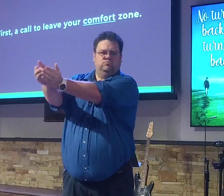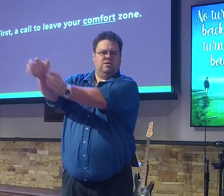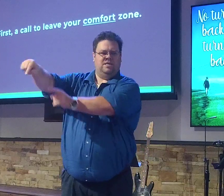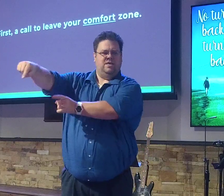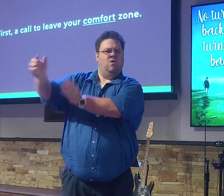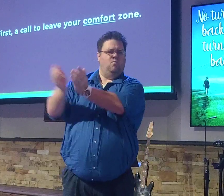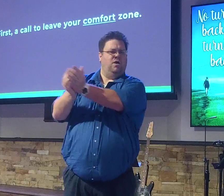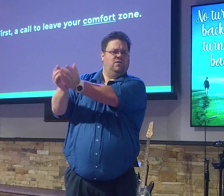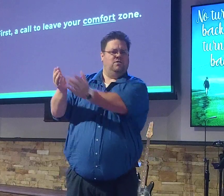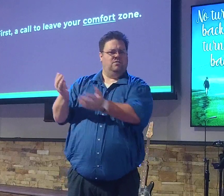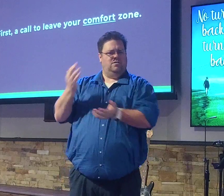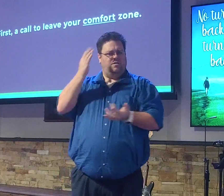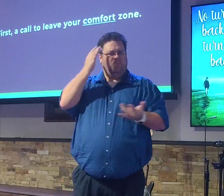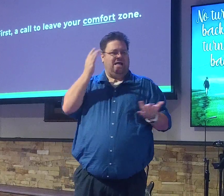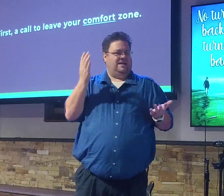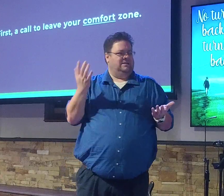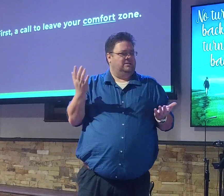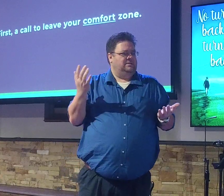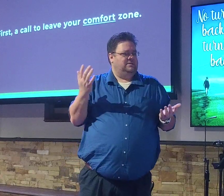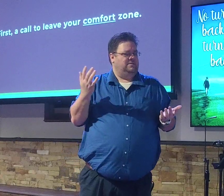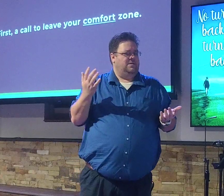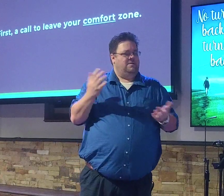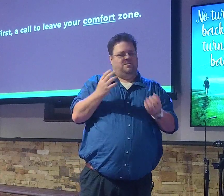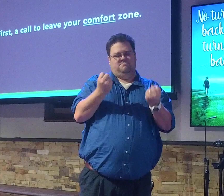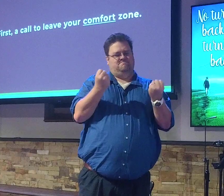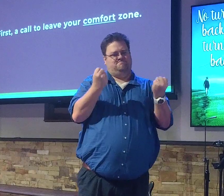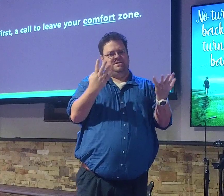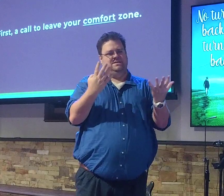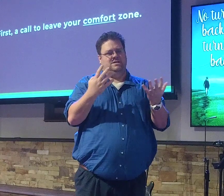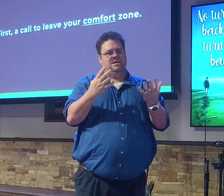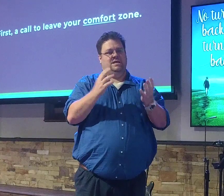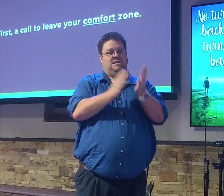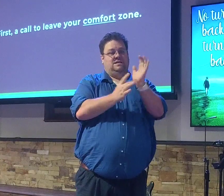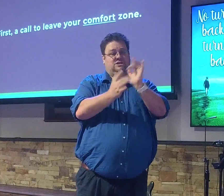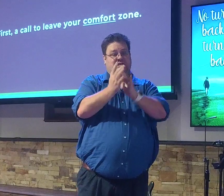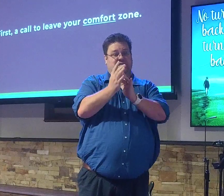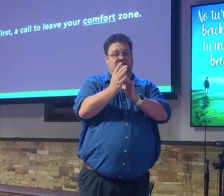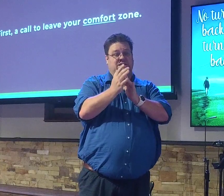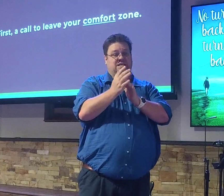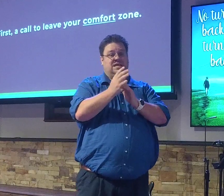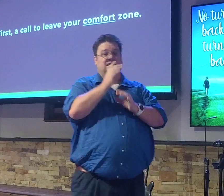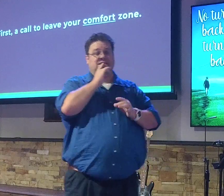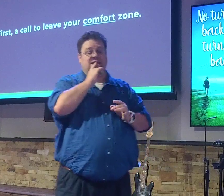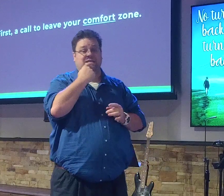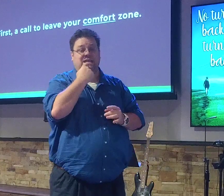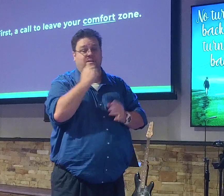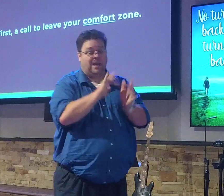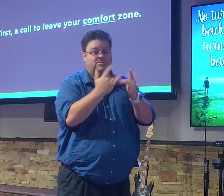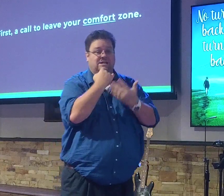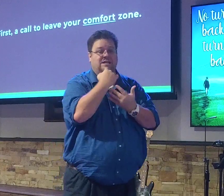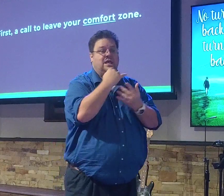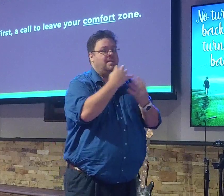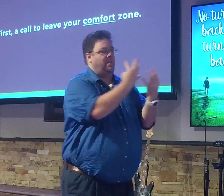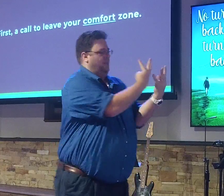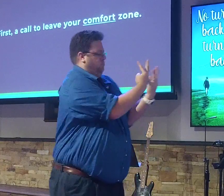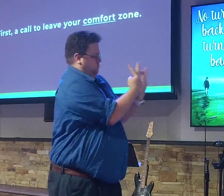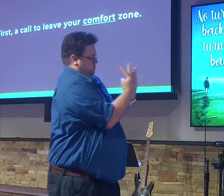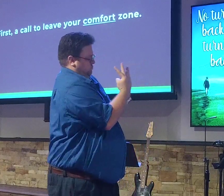Well, there are many practical reasons. Jesus wouldn't be crushed by the crowd. The Bible says he was being pressed on by the crowds. So if he gets in the ship